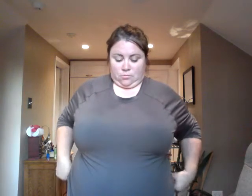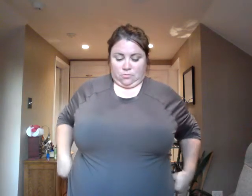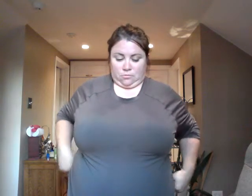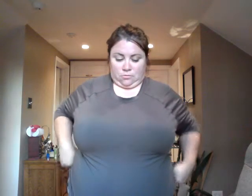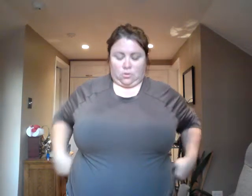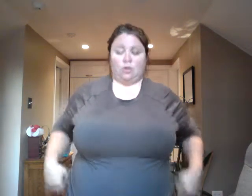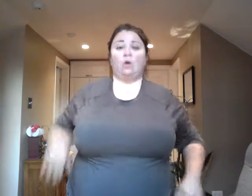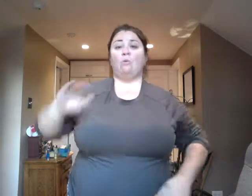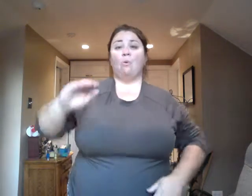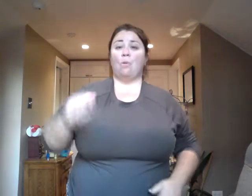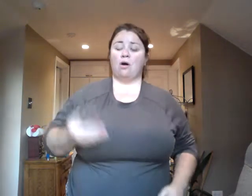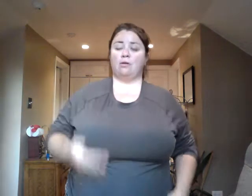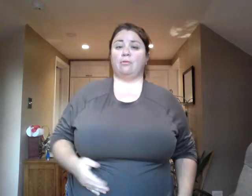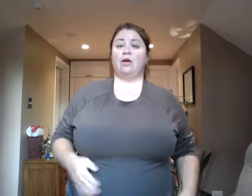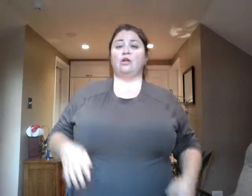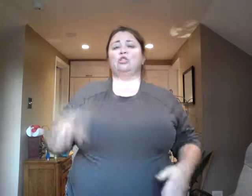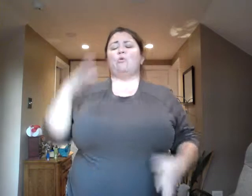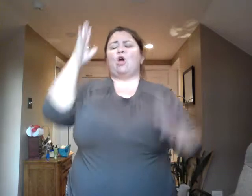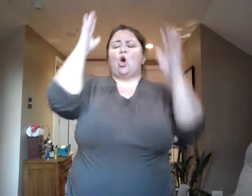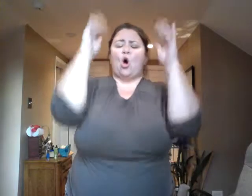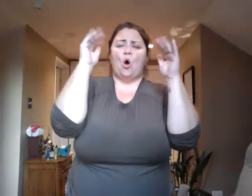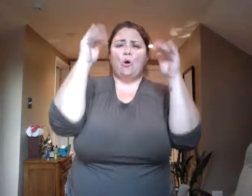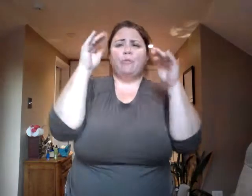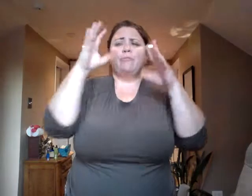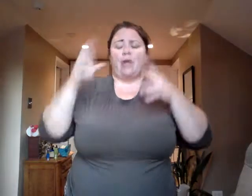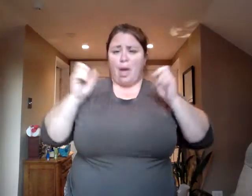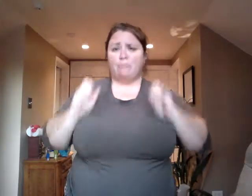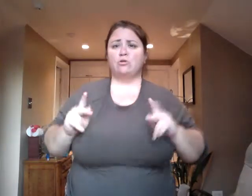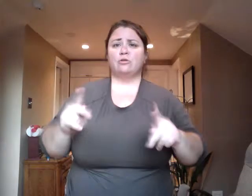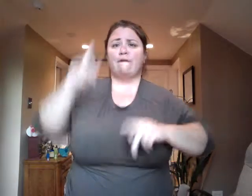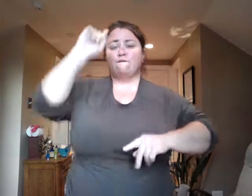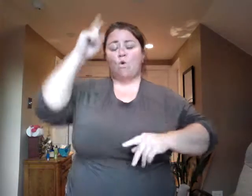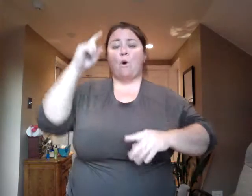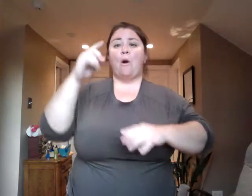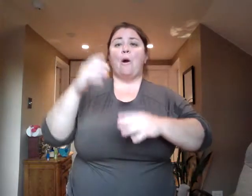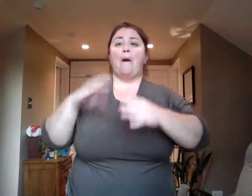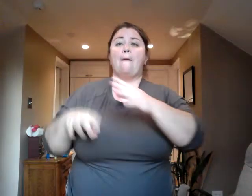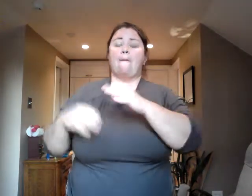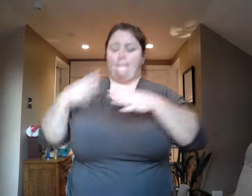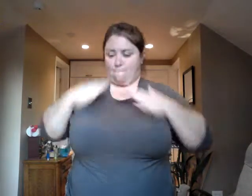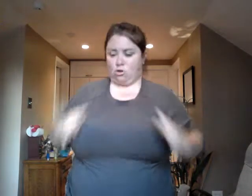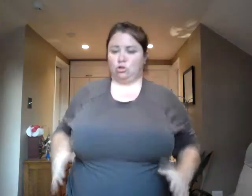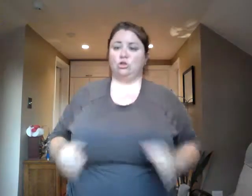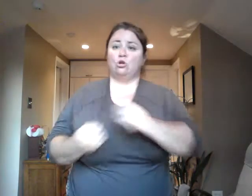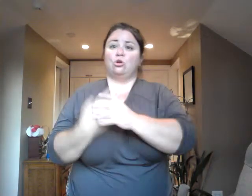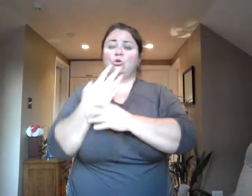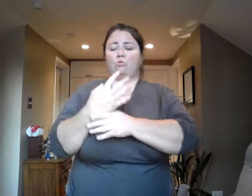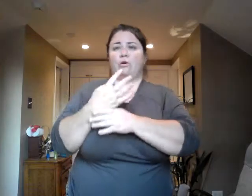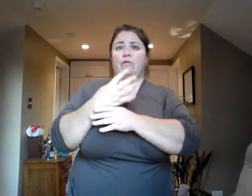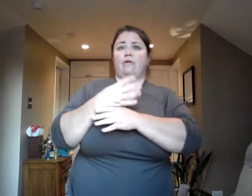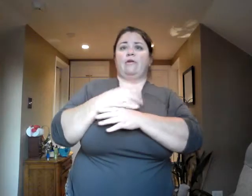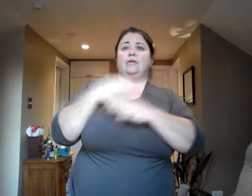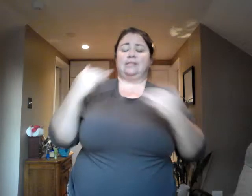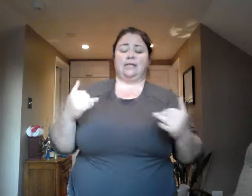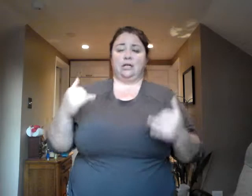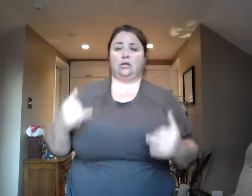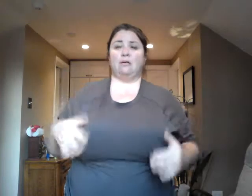Welcome to what I hope will be an opportunity for personal growth to all who join me today. My name is Jenna